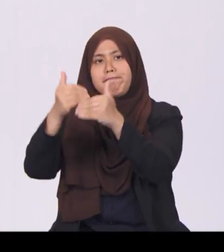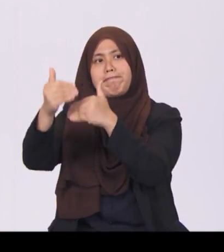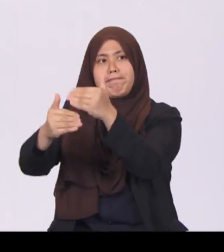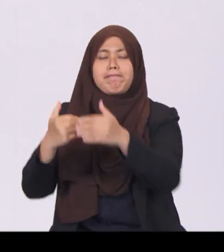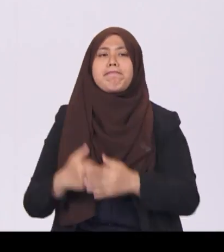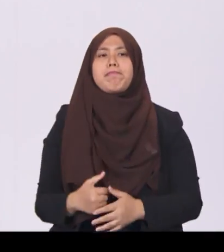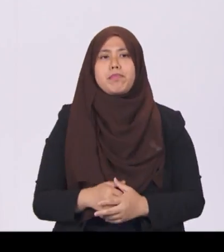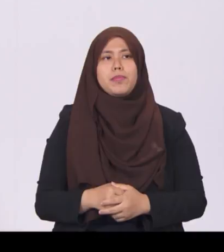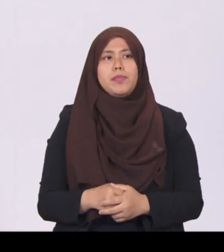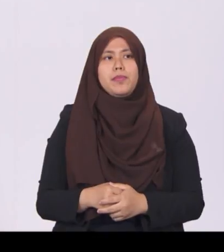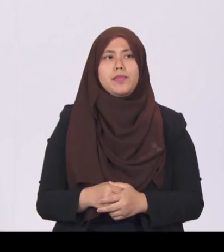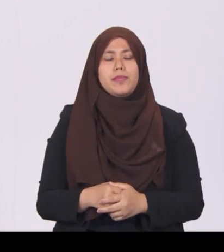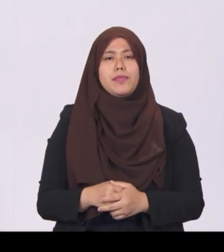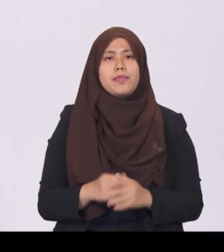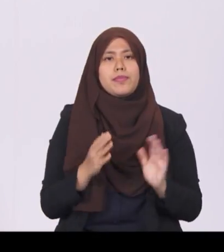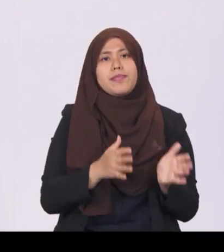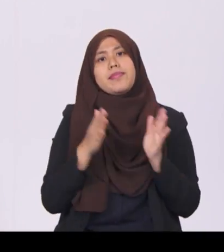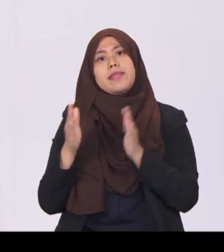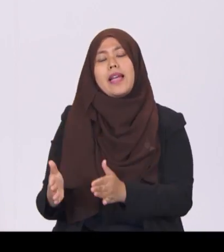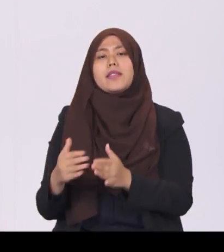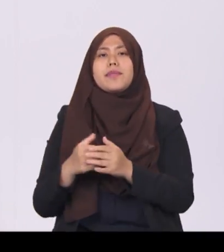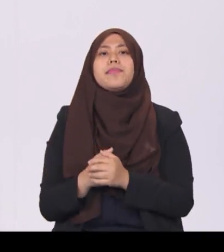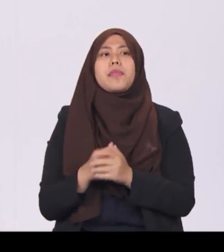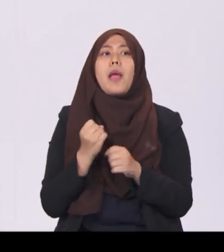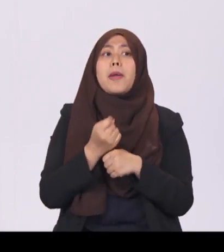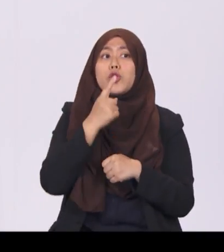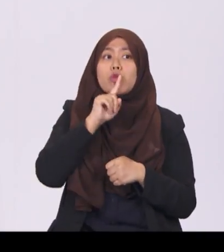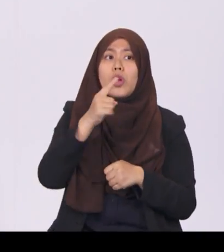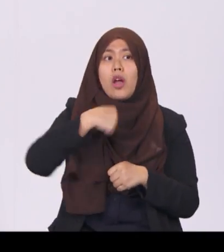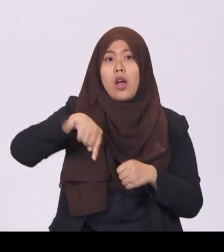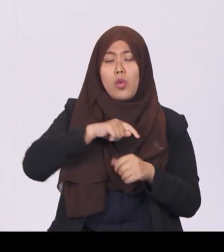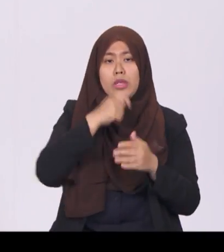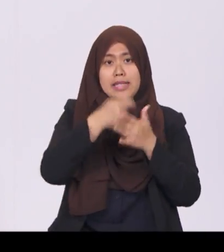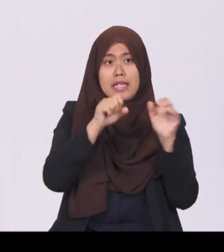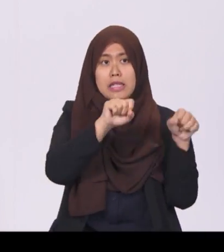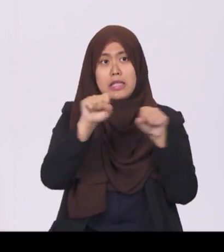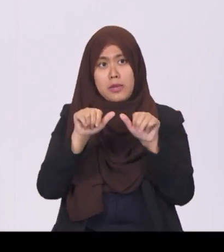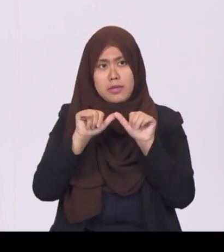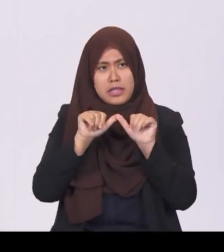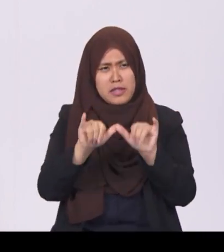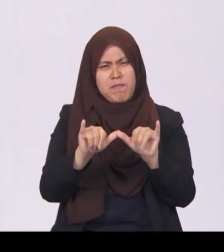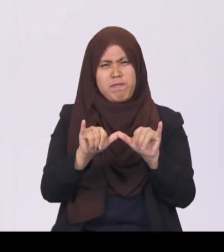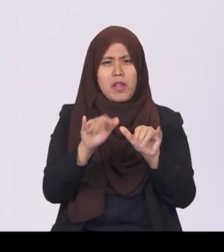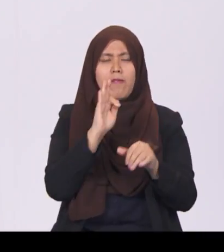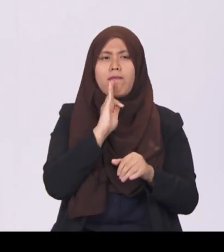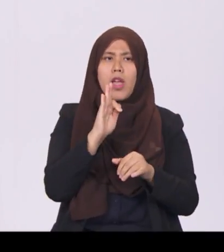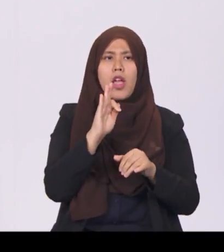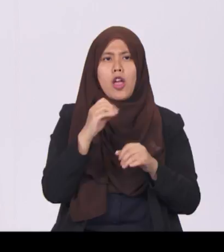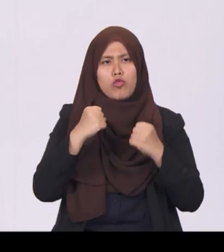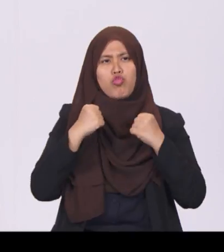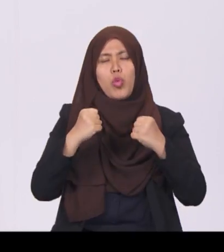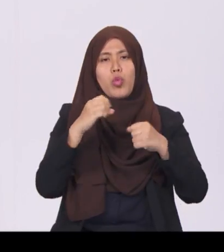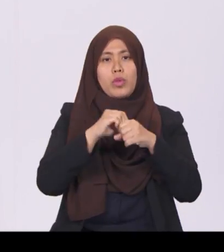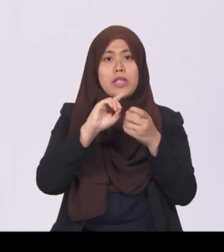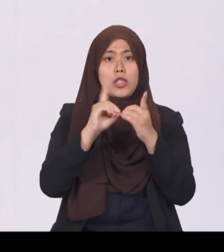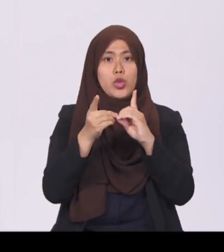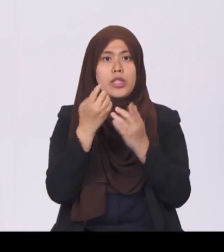Next, to make sure that our tax system remains fair and resilient in the digital economy, I will introduce GST